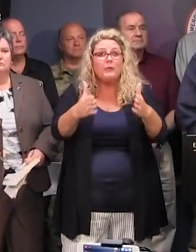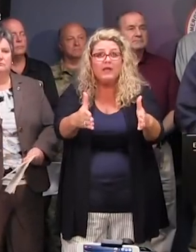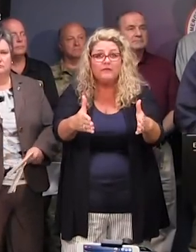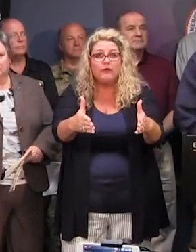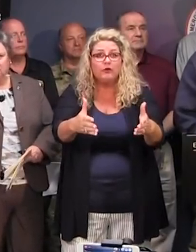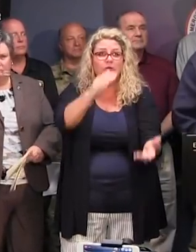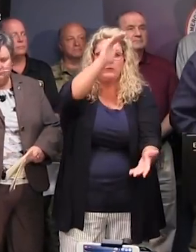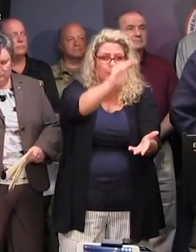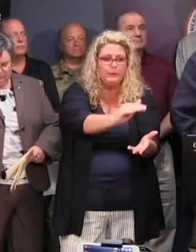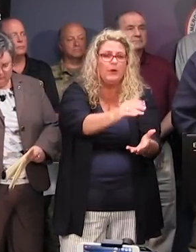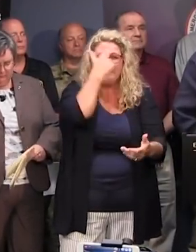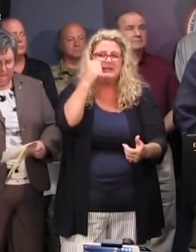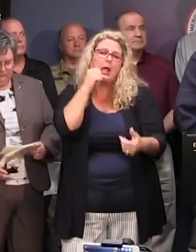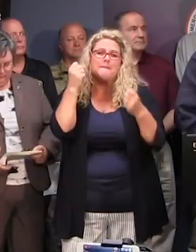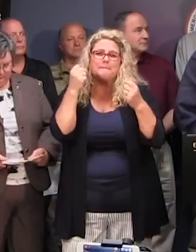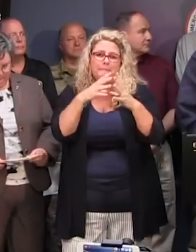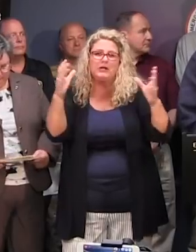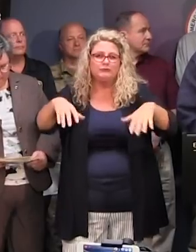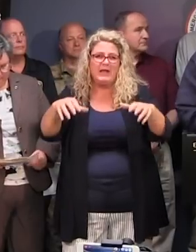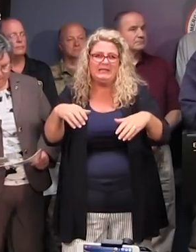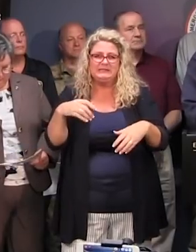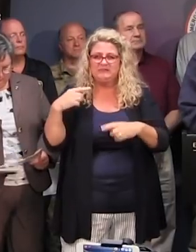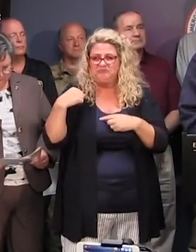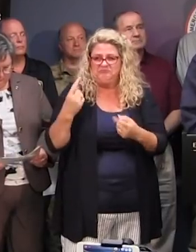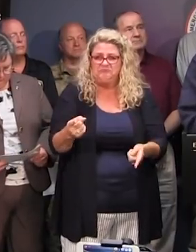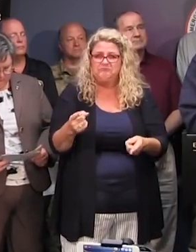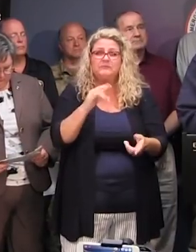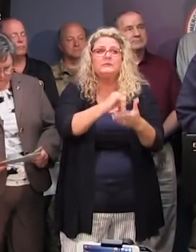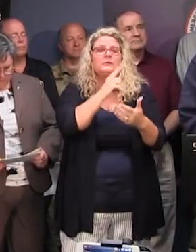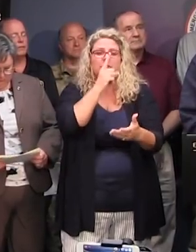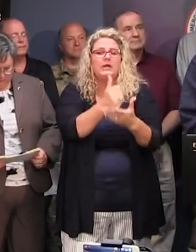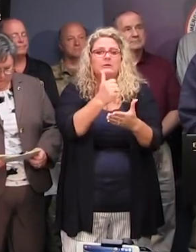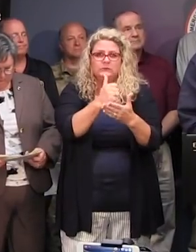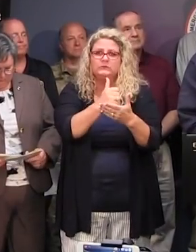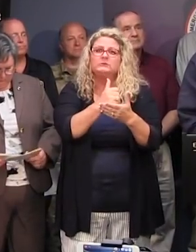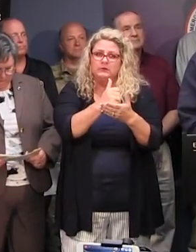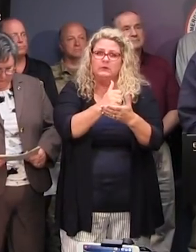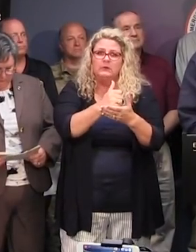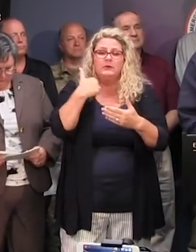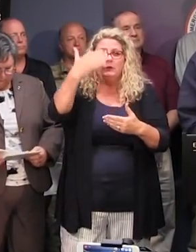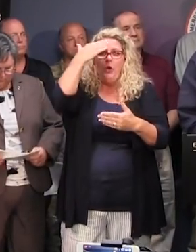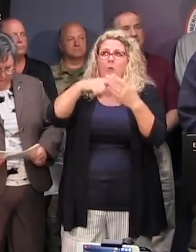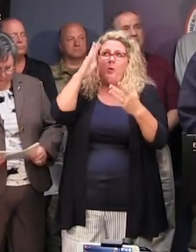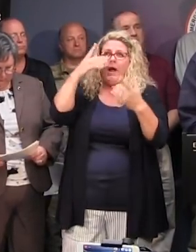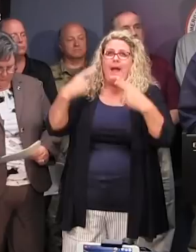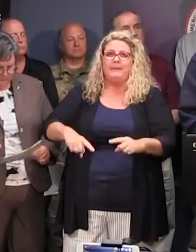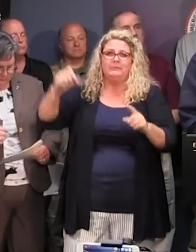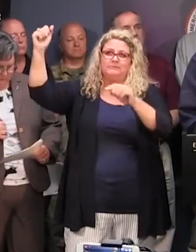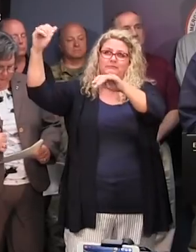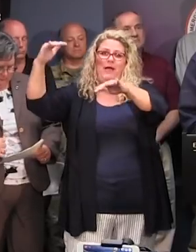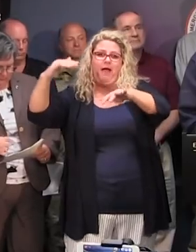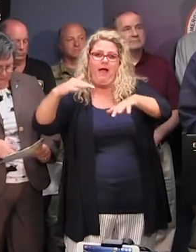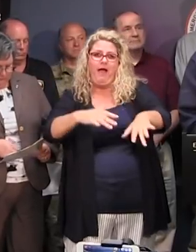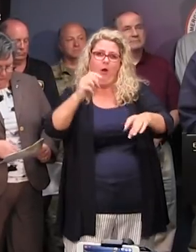of not that much rain recently. That helps a little bit to accommodate what's coming. But there's so much coming that